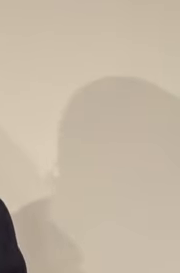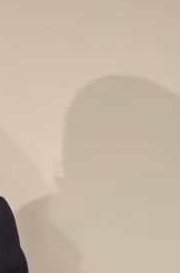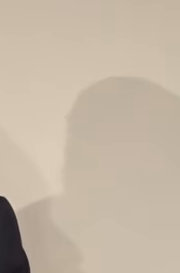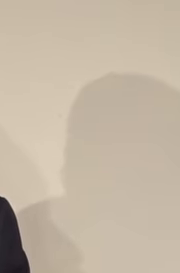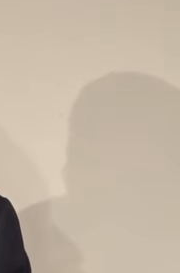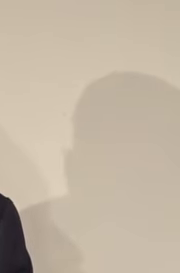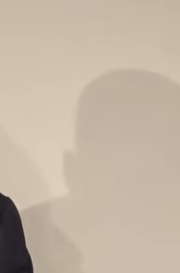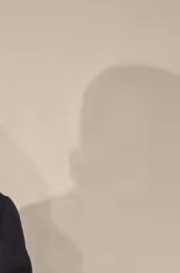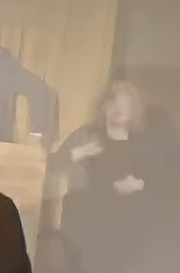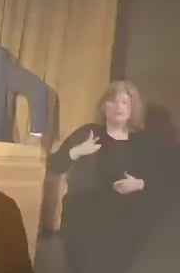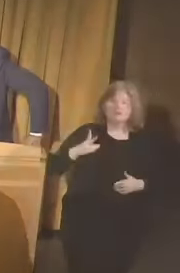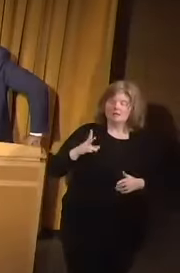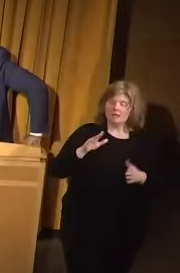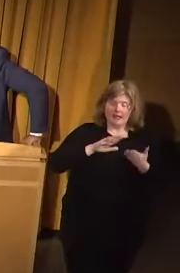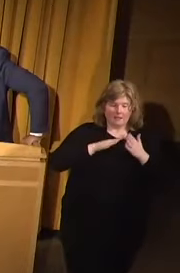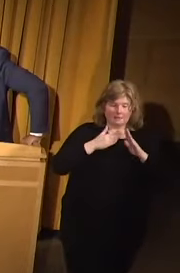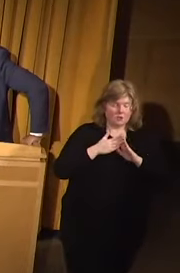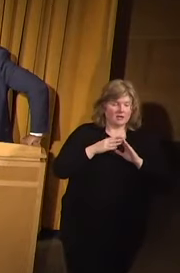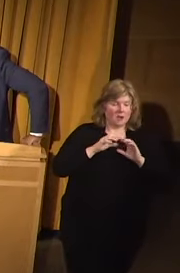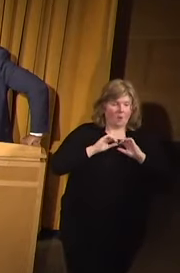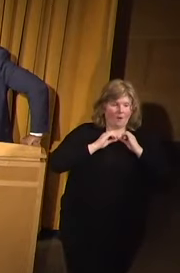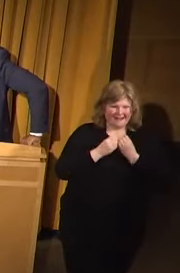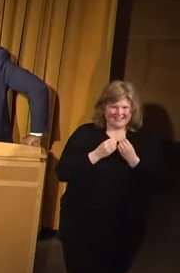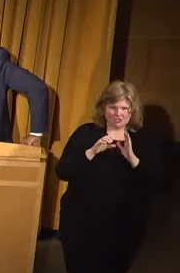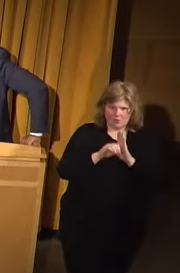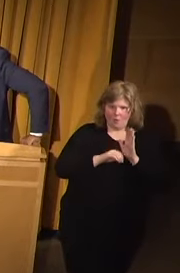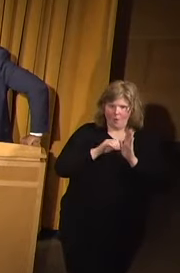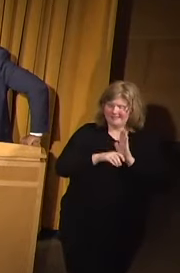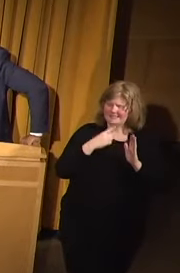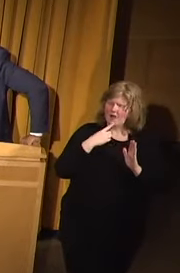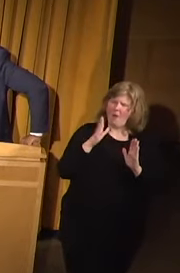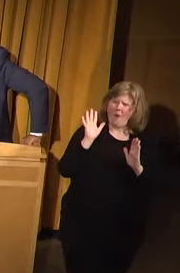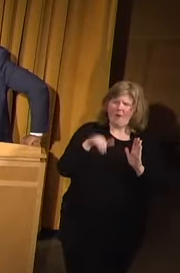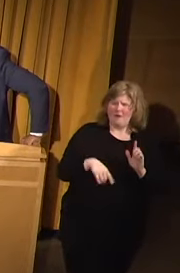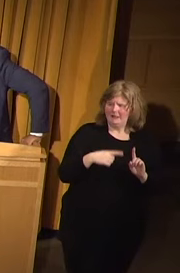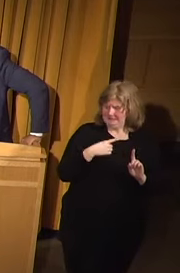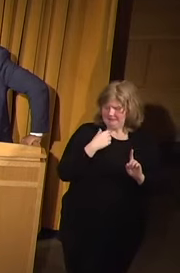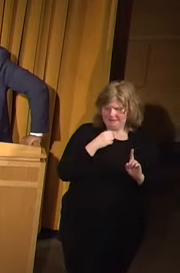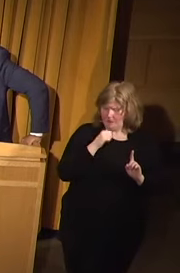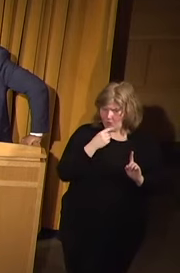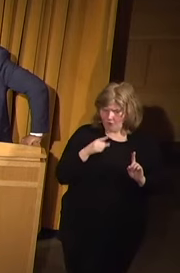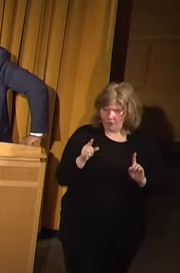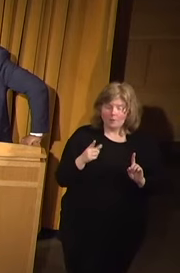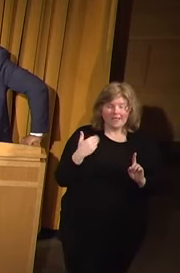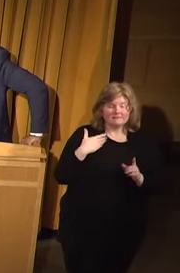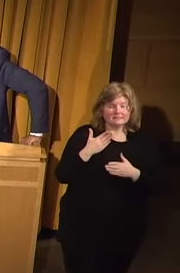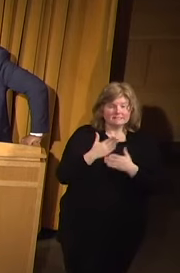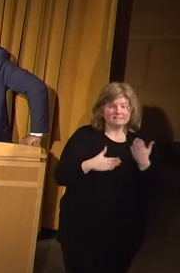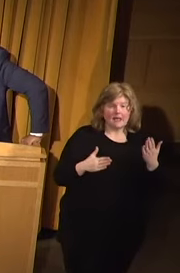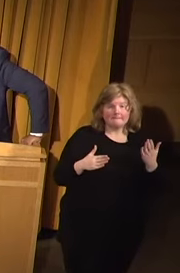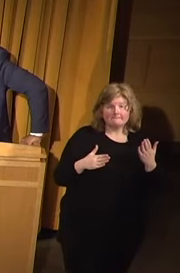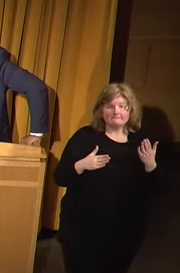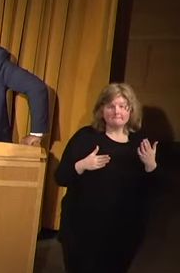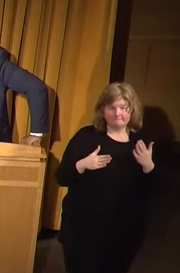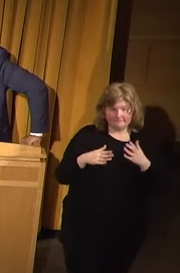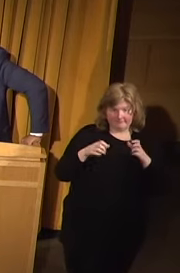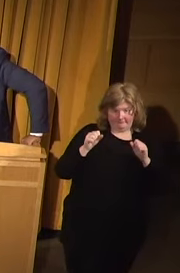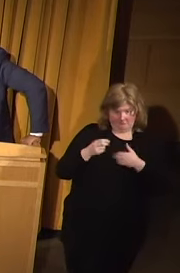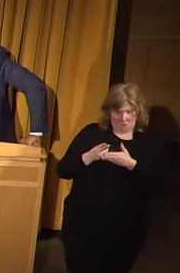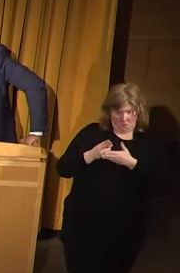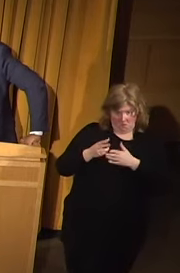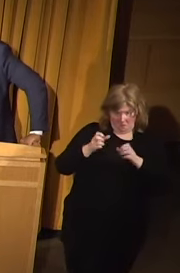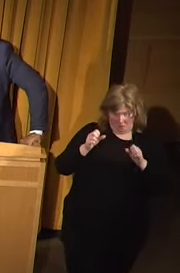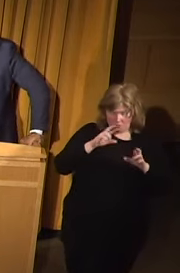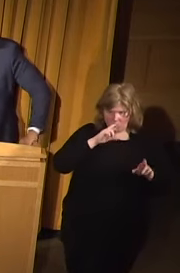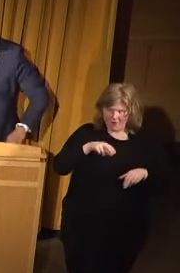had community organizations in New Orleans say to their neighbors, oh, no, this is working. We'll have some credibility reporting, but you all will have credibility